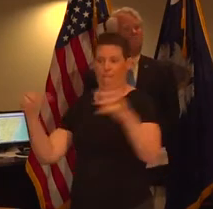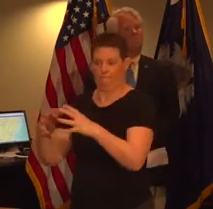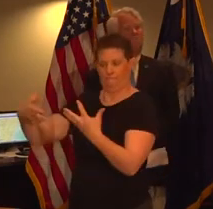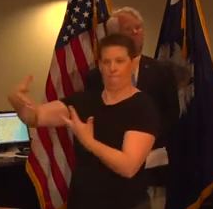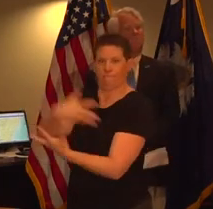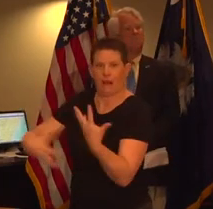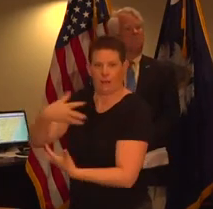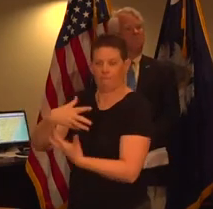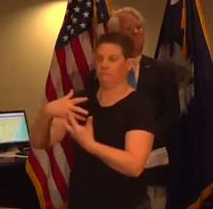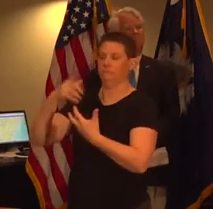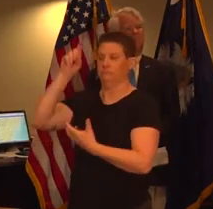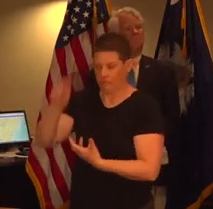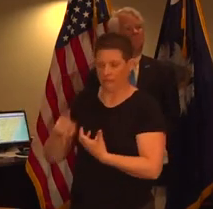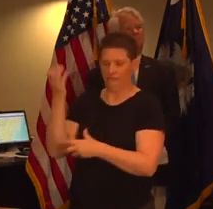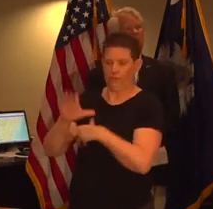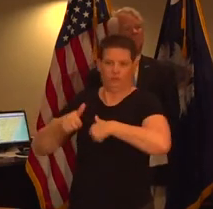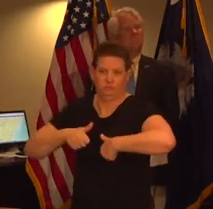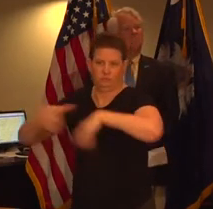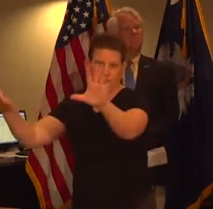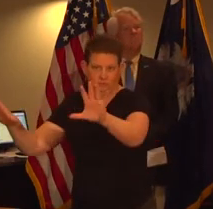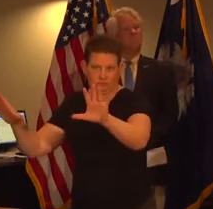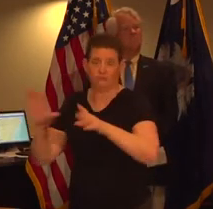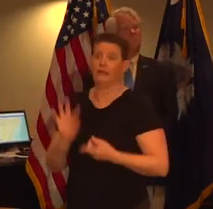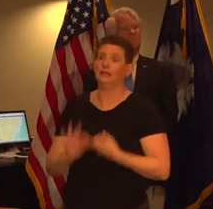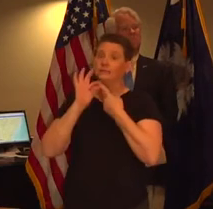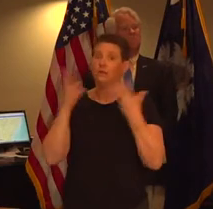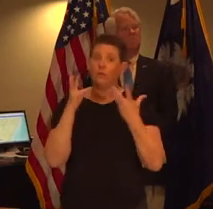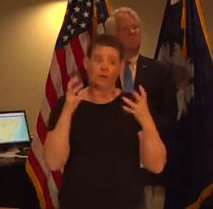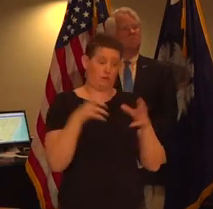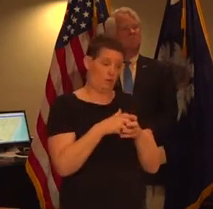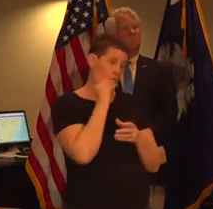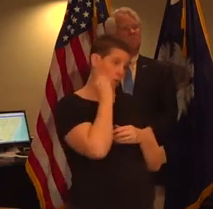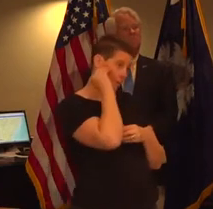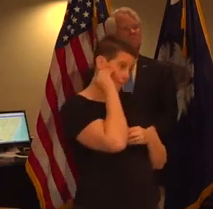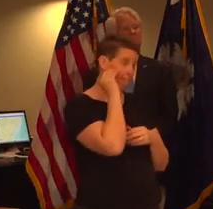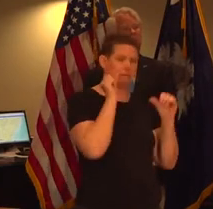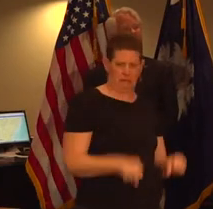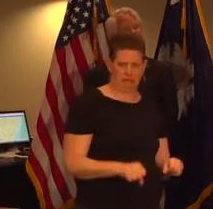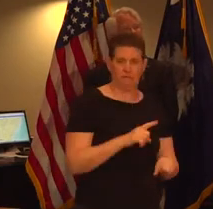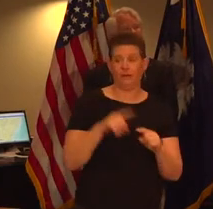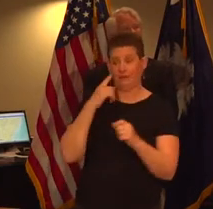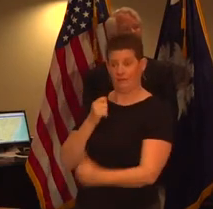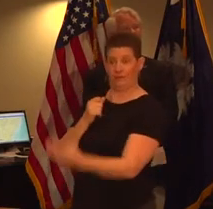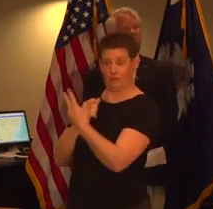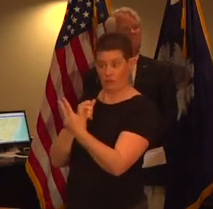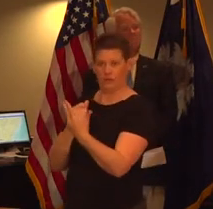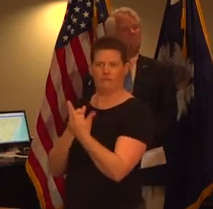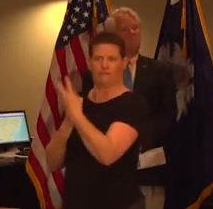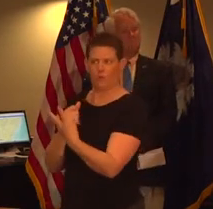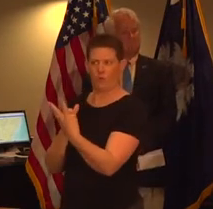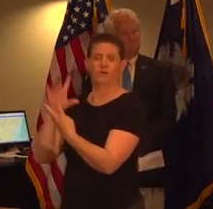unless authorized in their homes in groups of three or more if the law enforcement